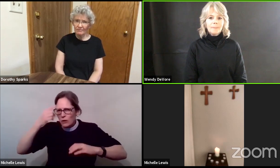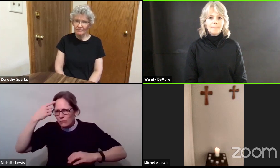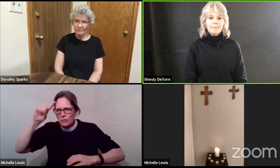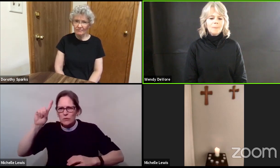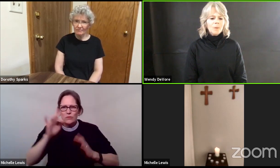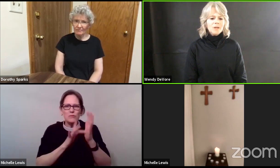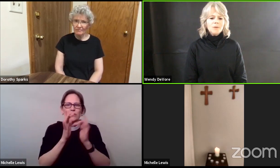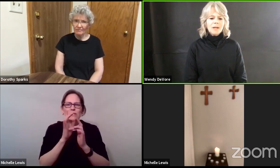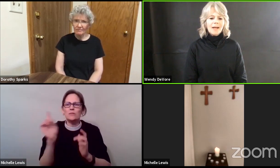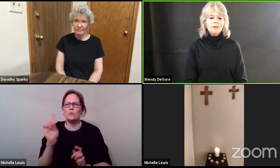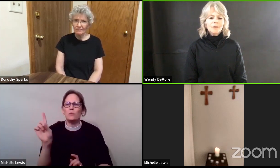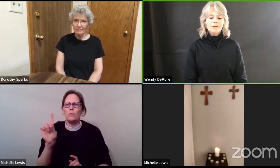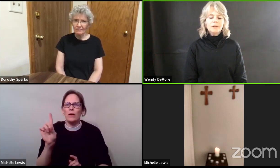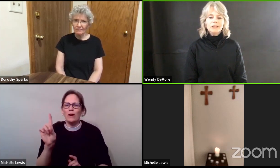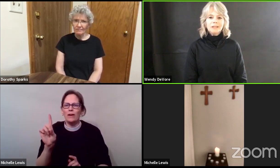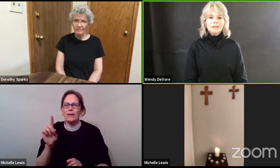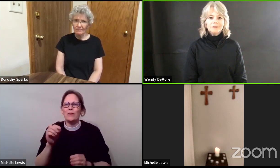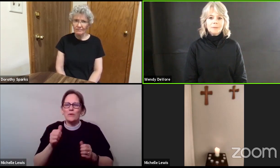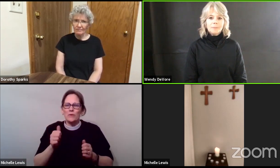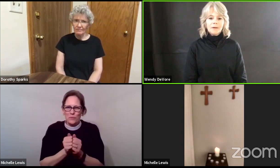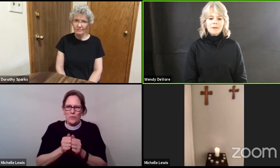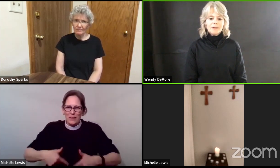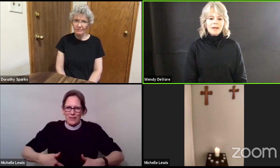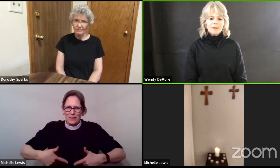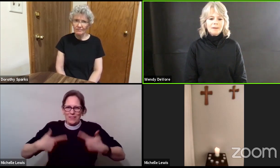we do not look for Jesus among the dead.